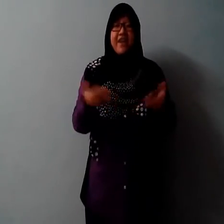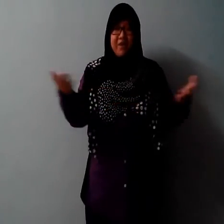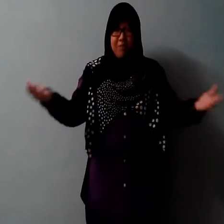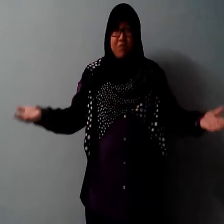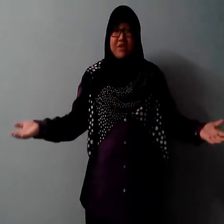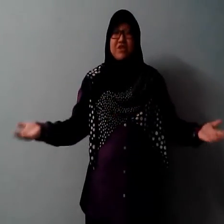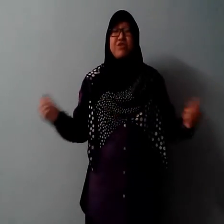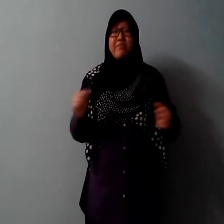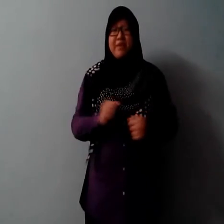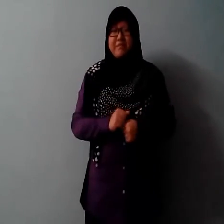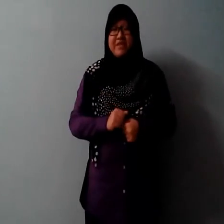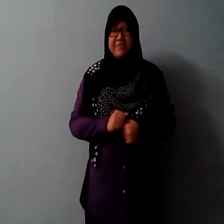and a moment to remember. .